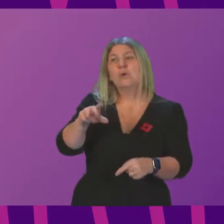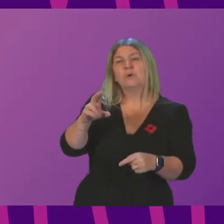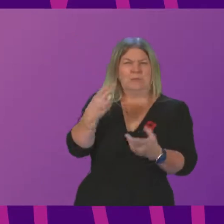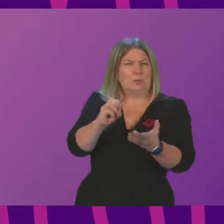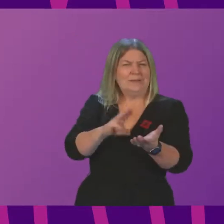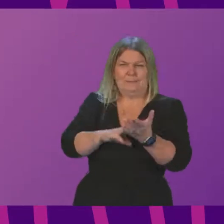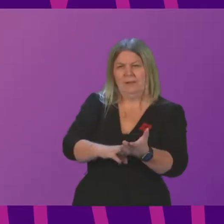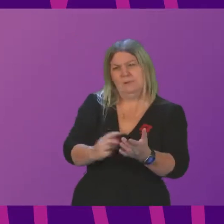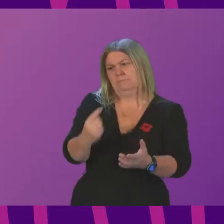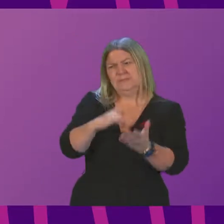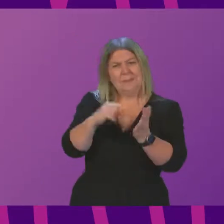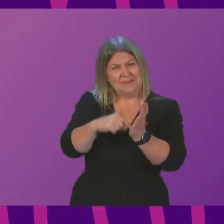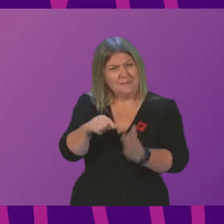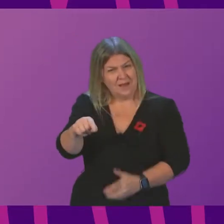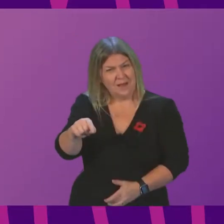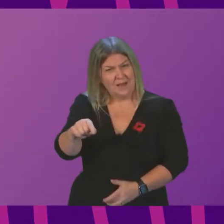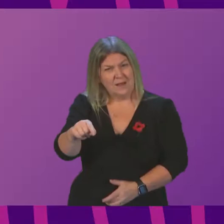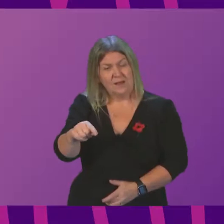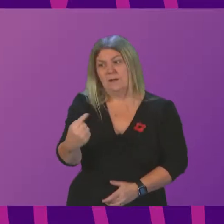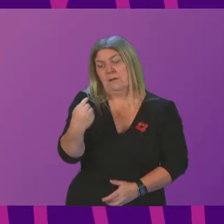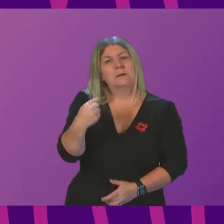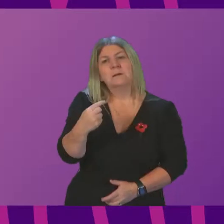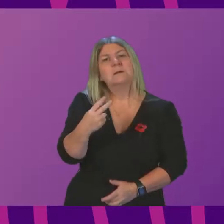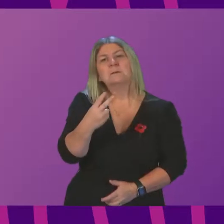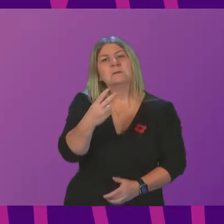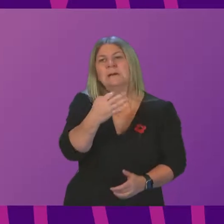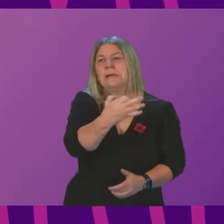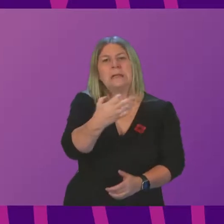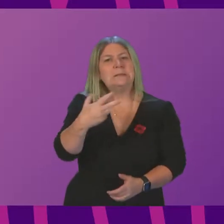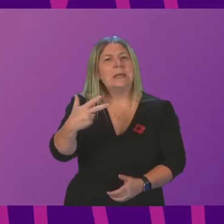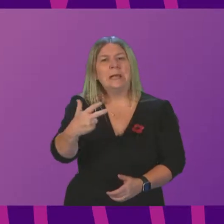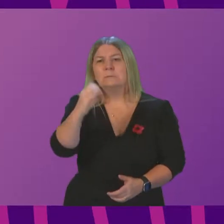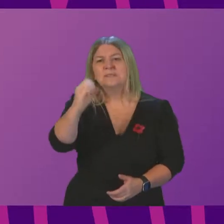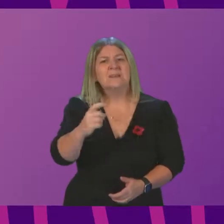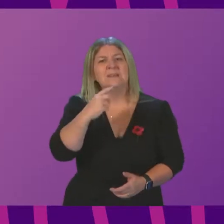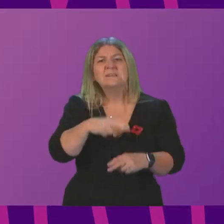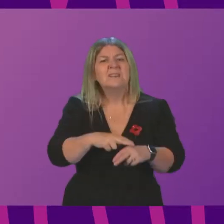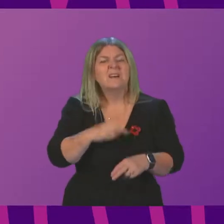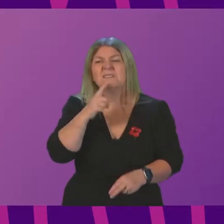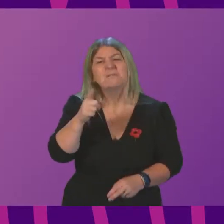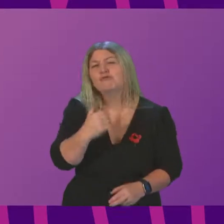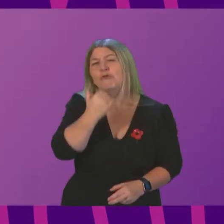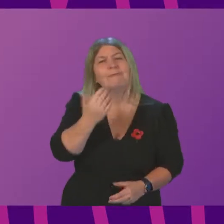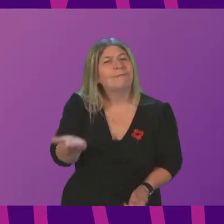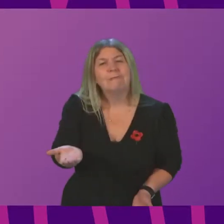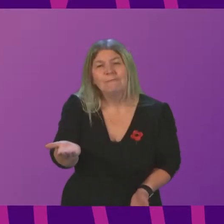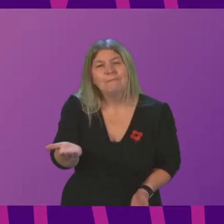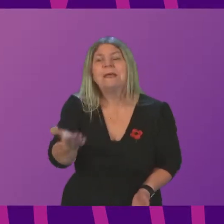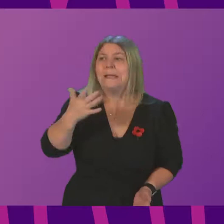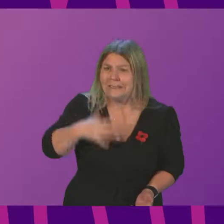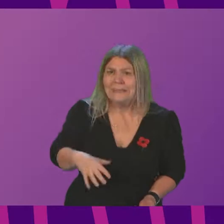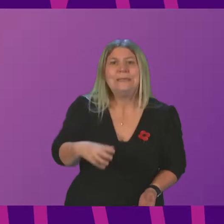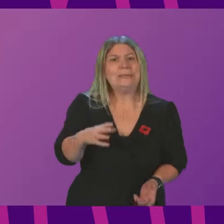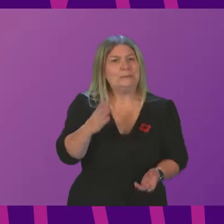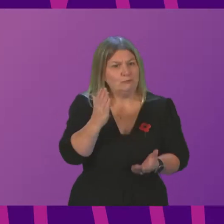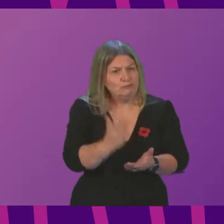% of staff say that is insufficient. Paramedics have made clear that they need a commitment from the government of a maximum 30